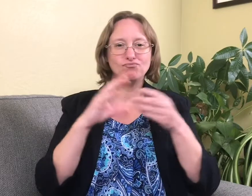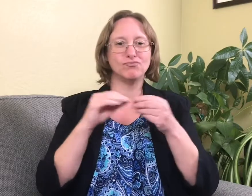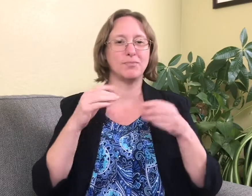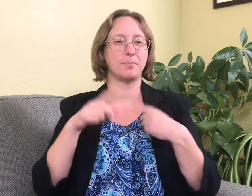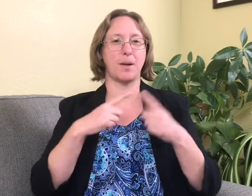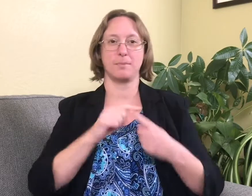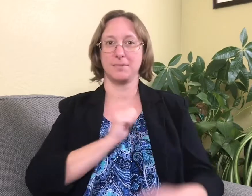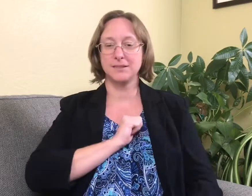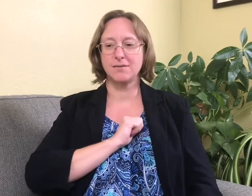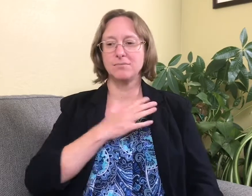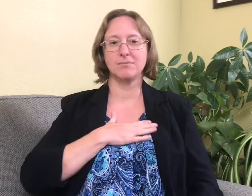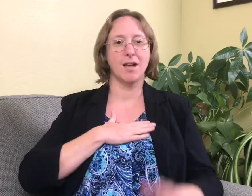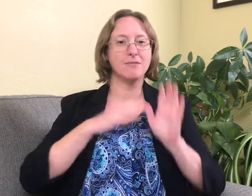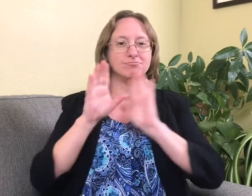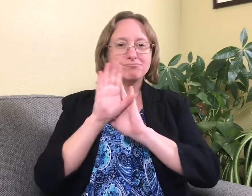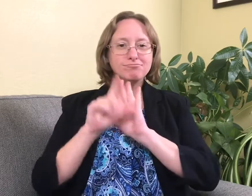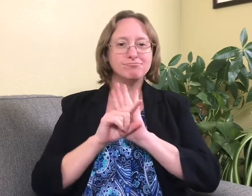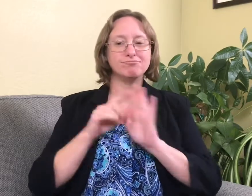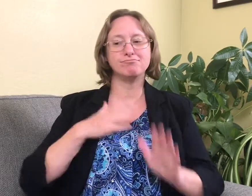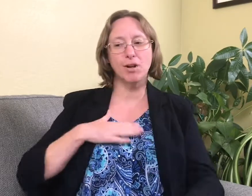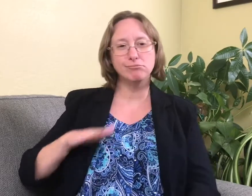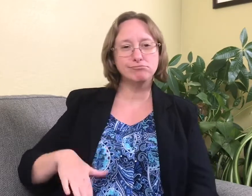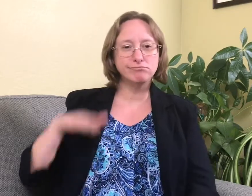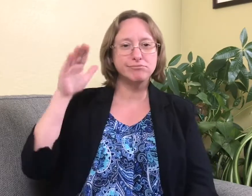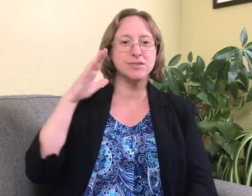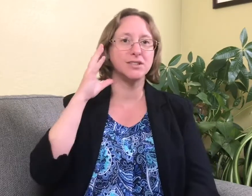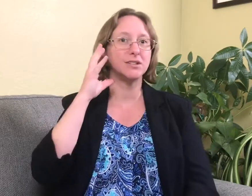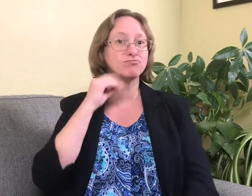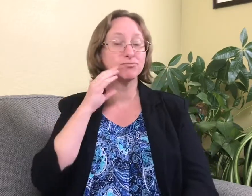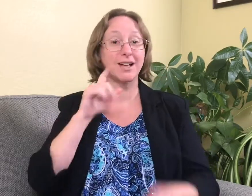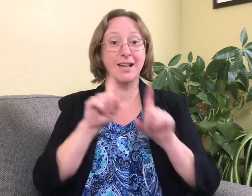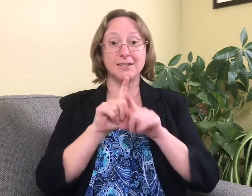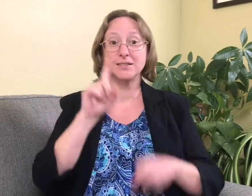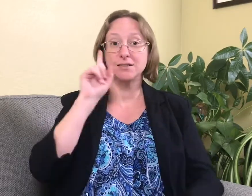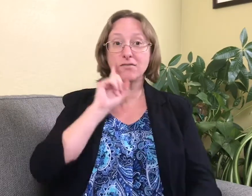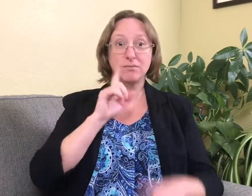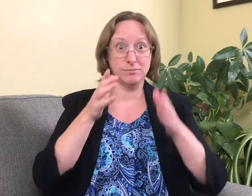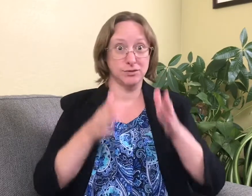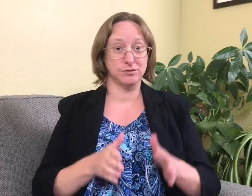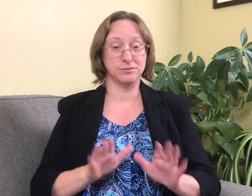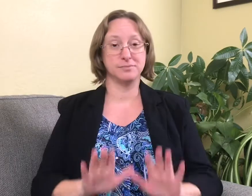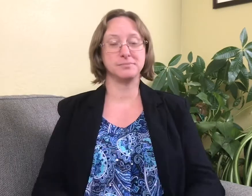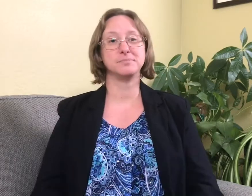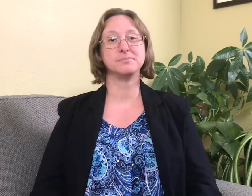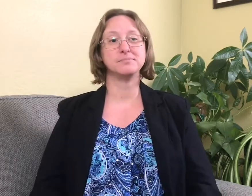I wanted to talk today a little bit about myself, my background and upbringing and experiences as a Deaf person.